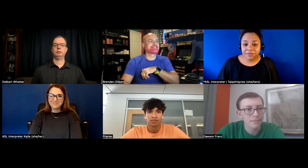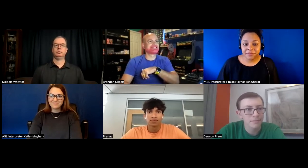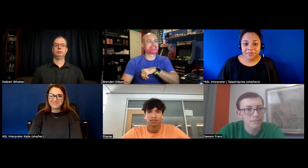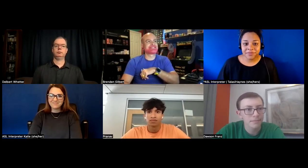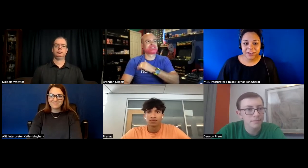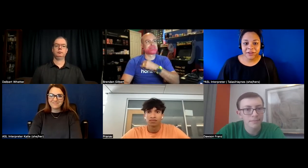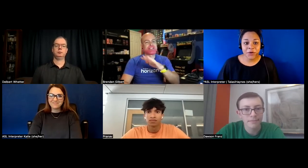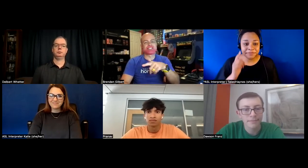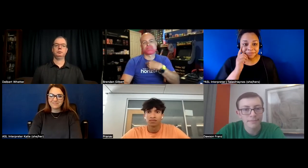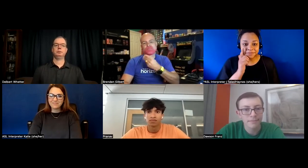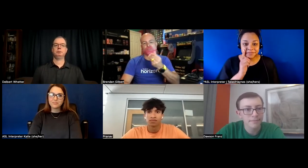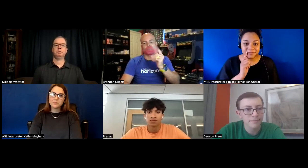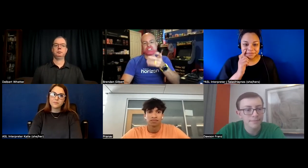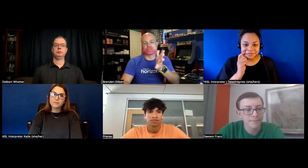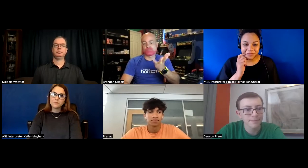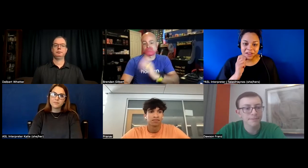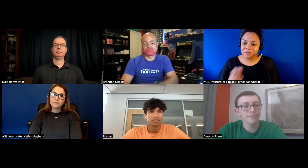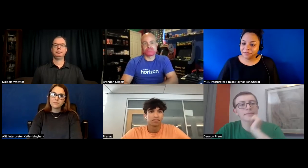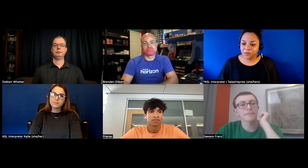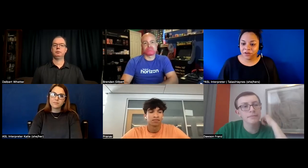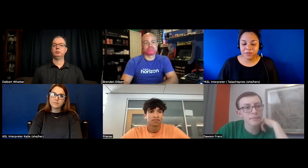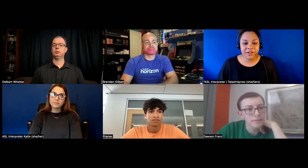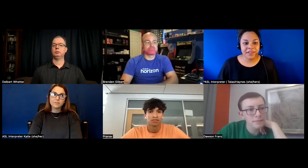that any more you got quite a few minutes left